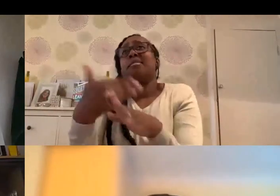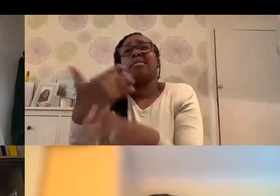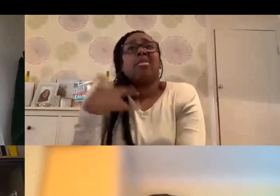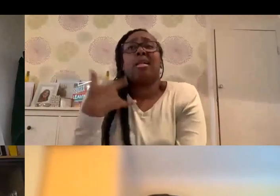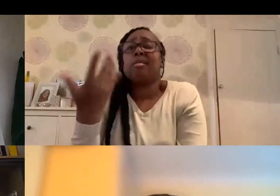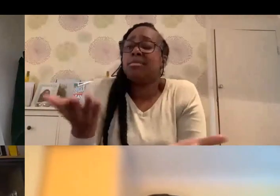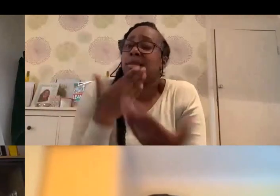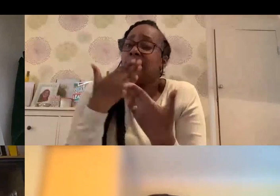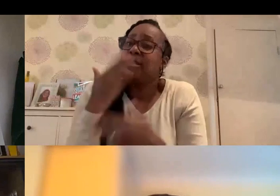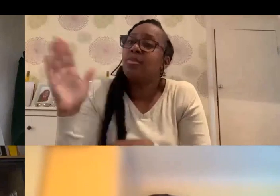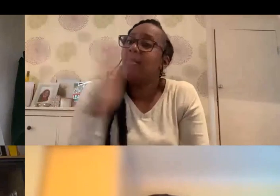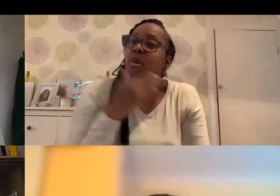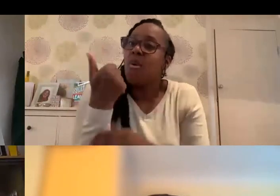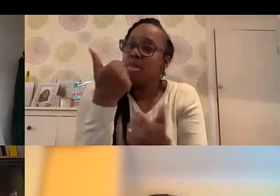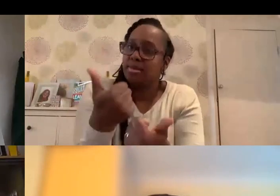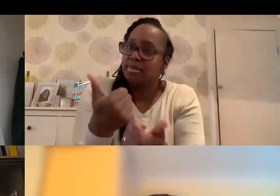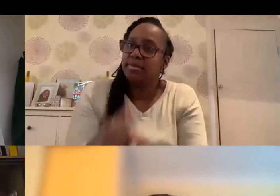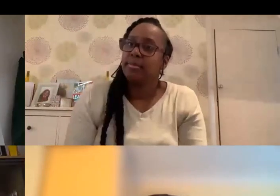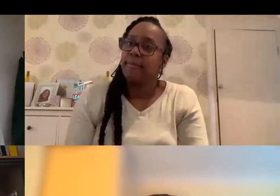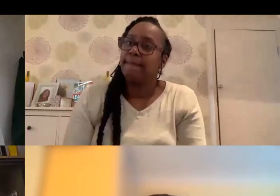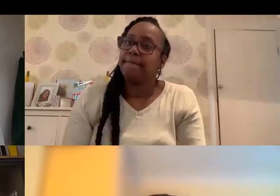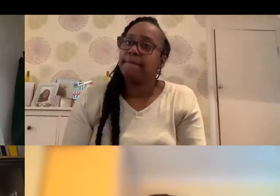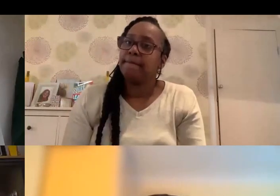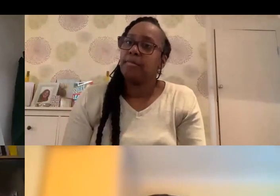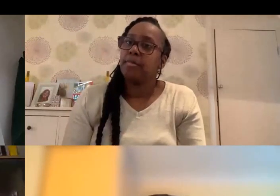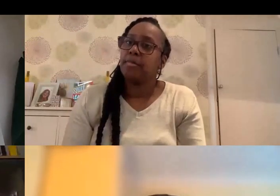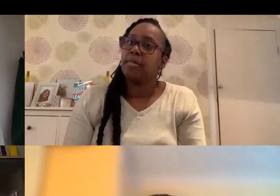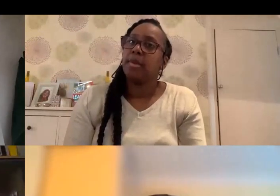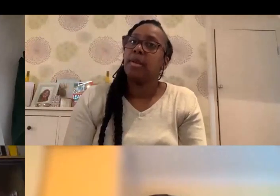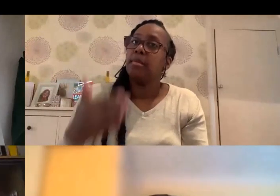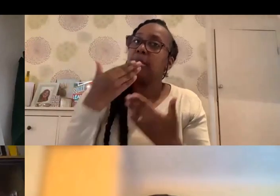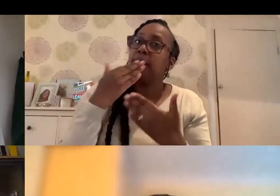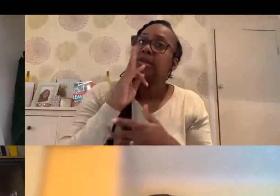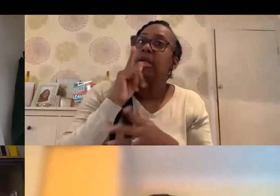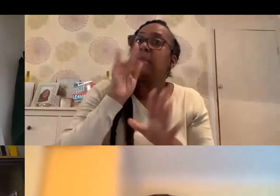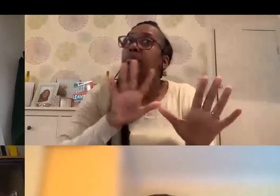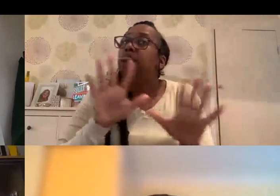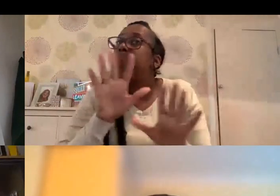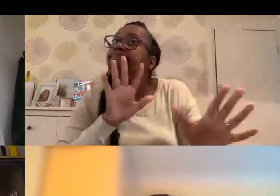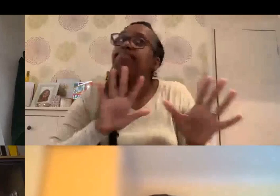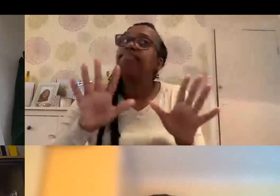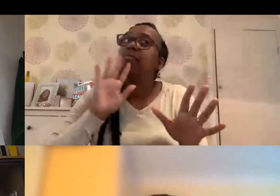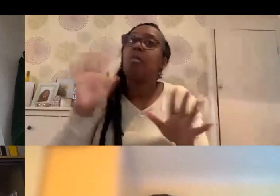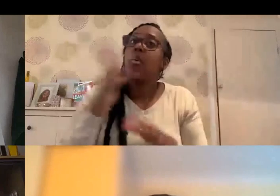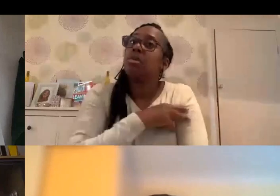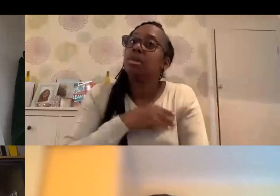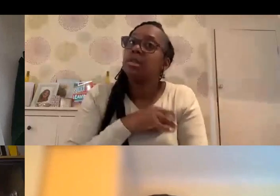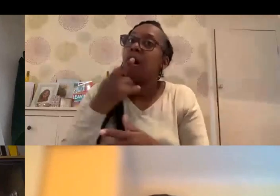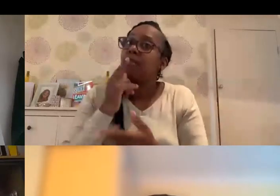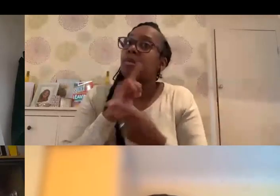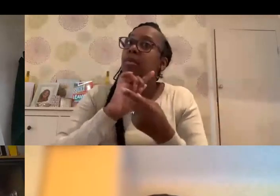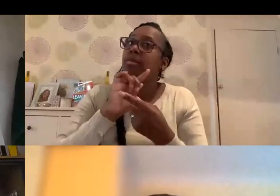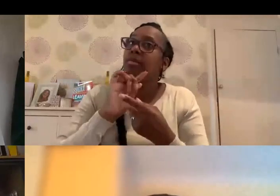tough. So thank you to all of you. Um, please, everyone, we look forward to seeing you, whether it's on all your staff on some of the Q